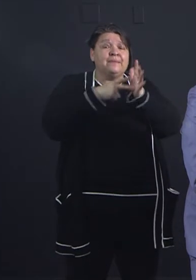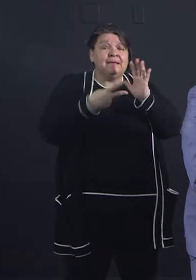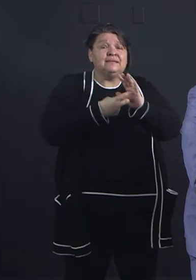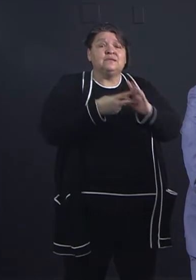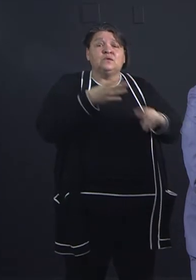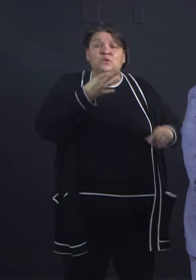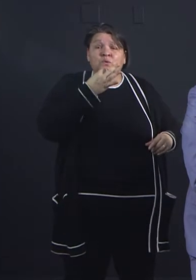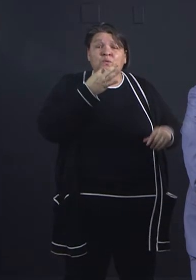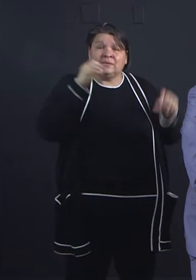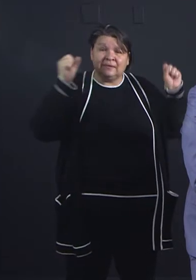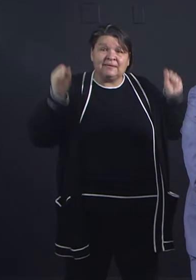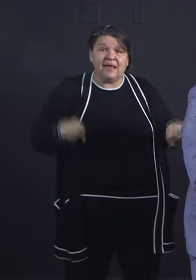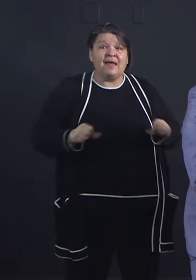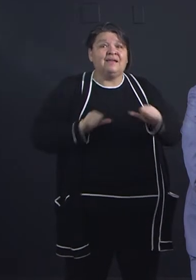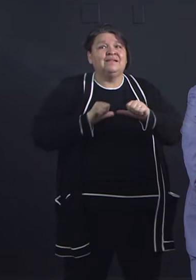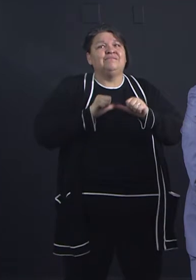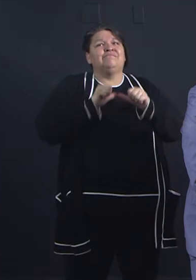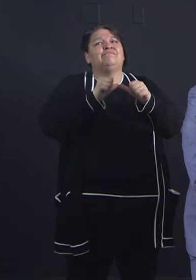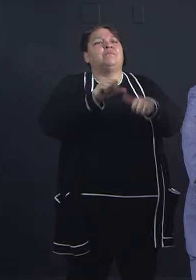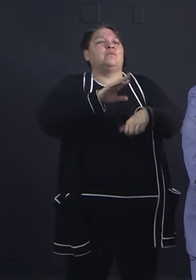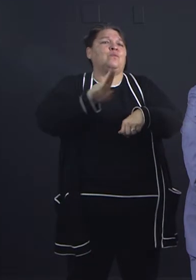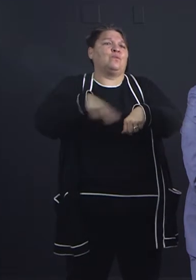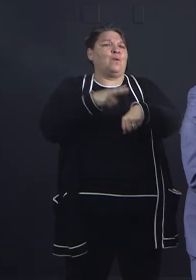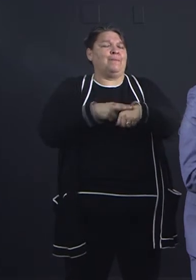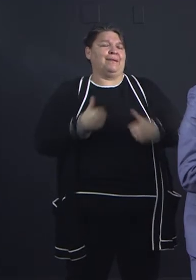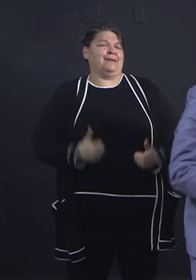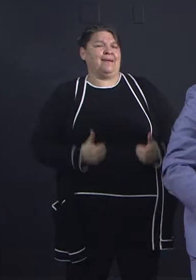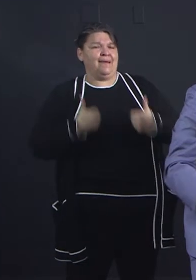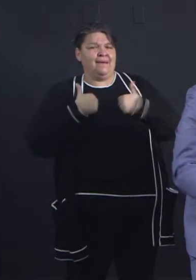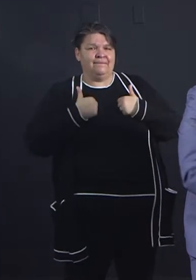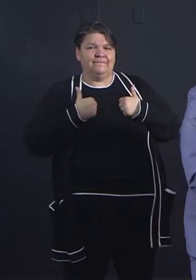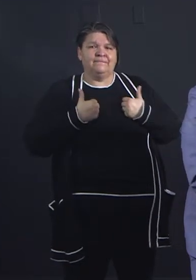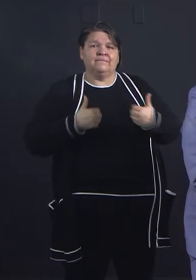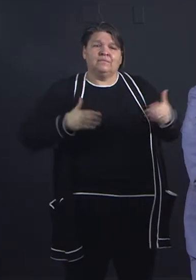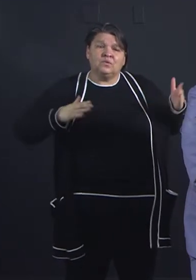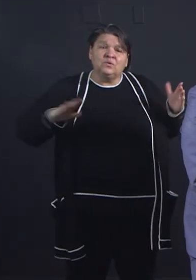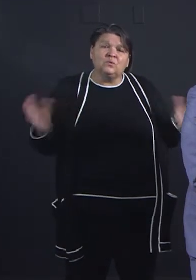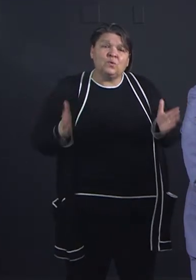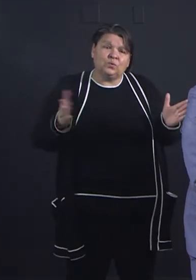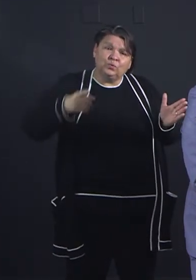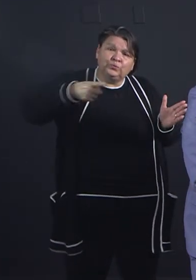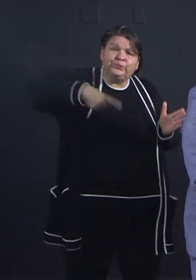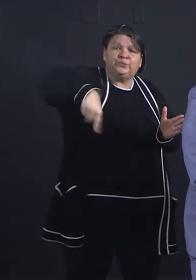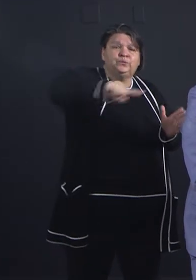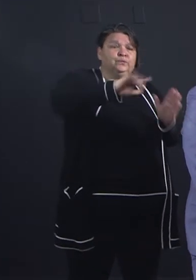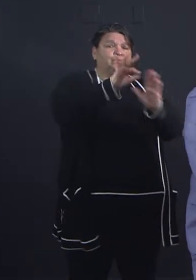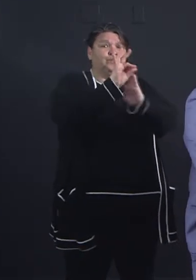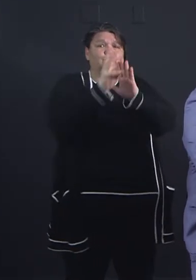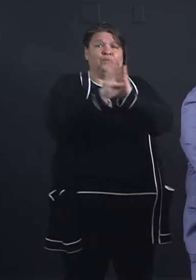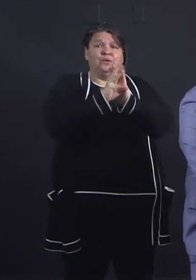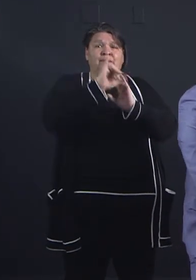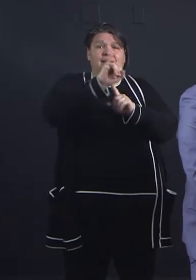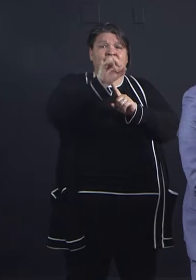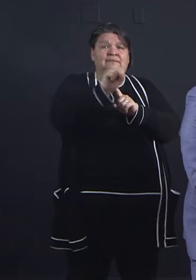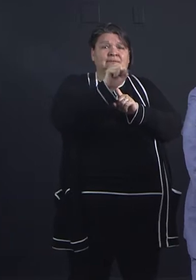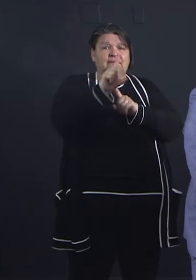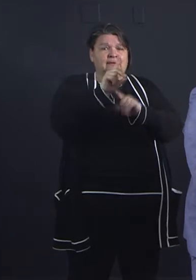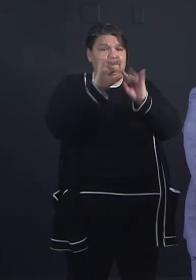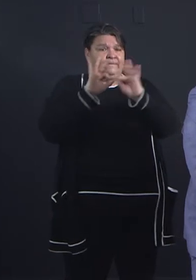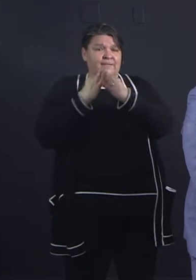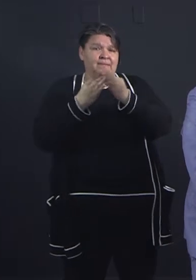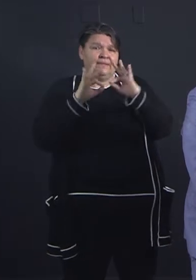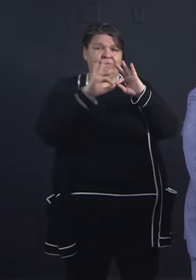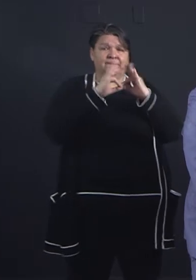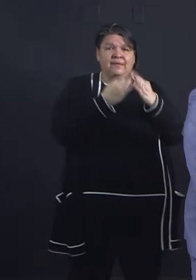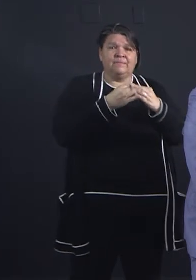I encourage every one of our Fort Worth ISD families and our entire community to take this seriously, and y'all stay